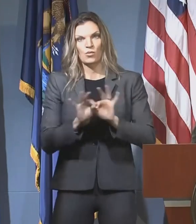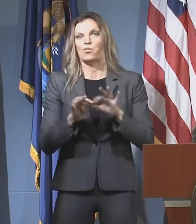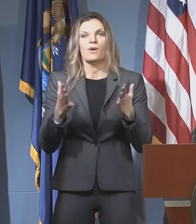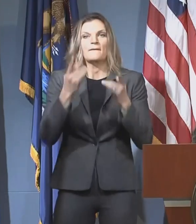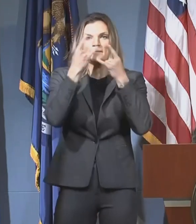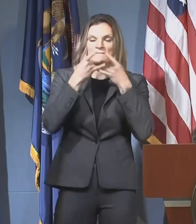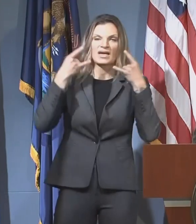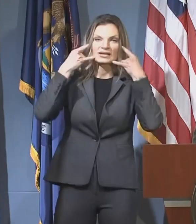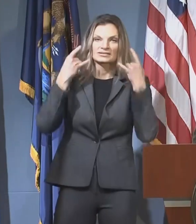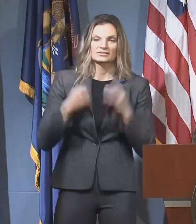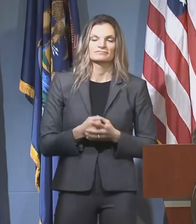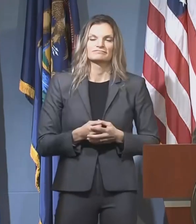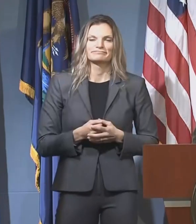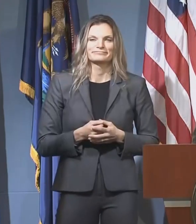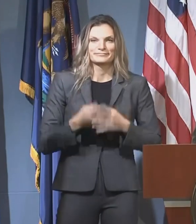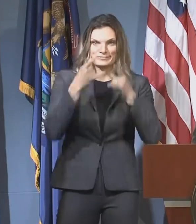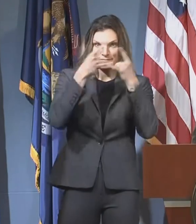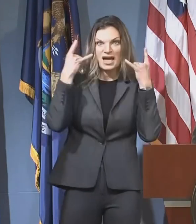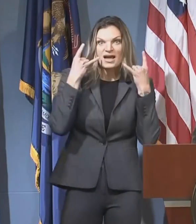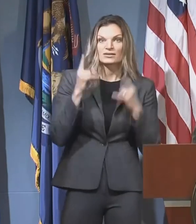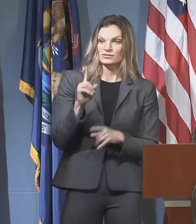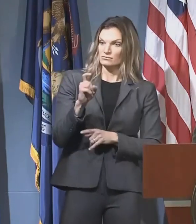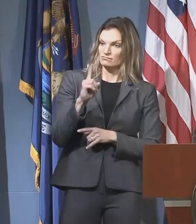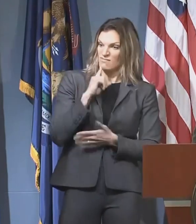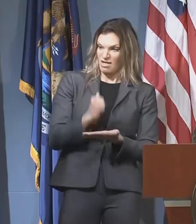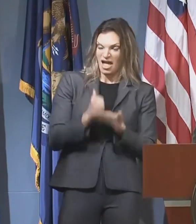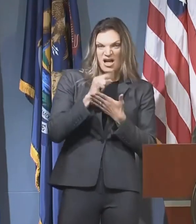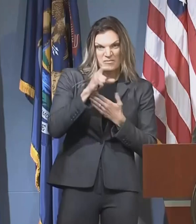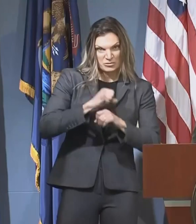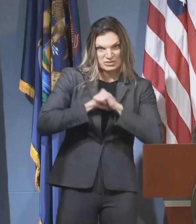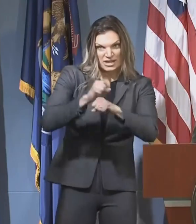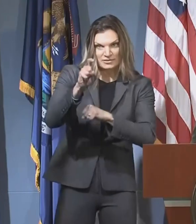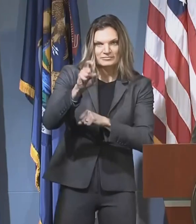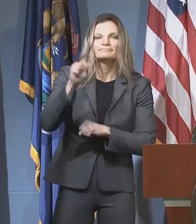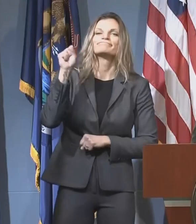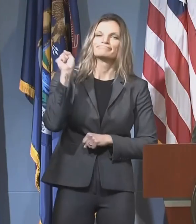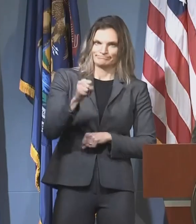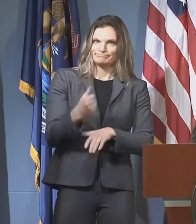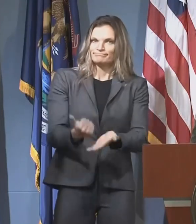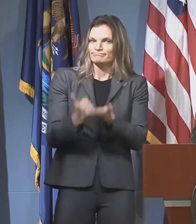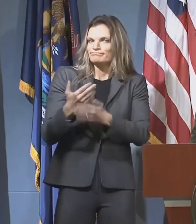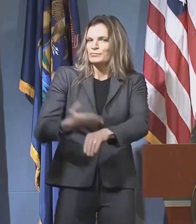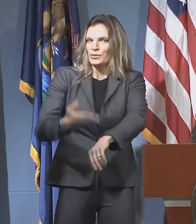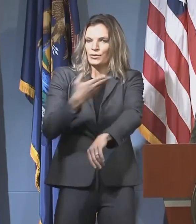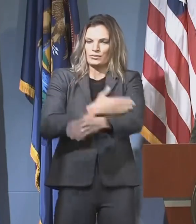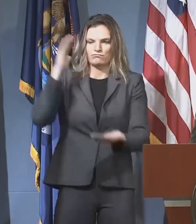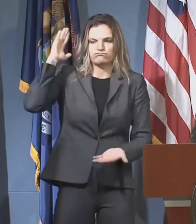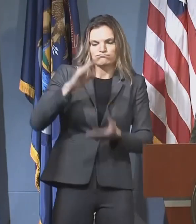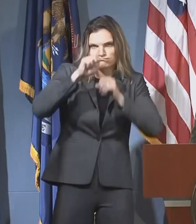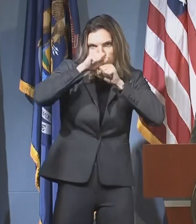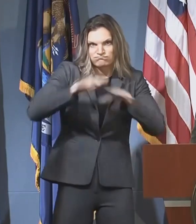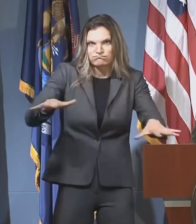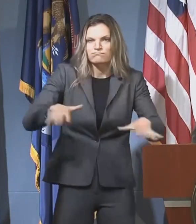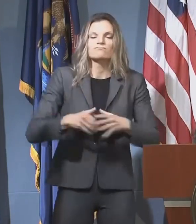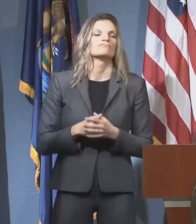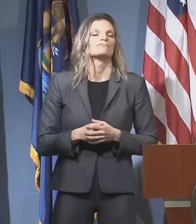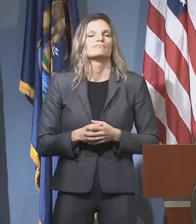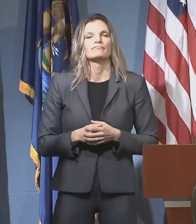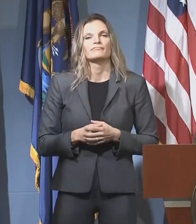of masks. Masks work. If they're worn correctly, they can decrease spread by as much as 70%.